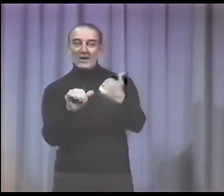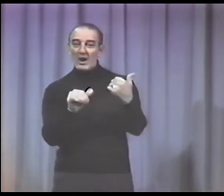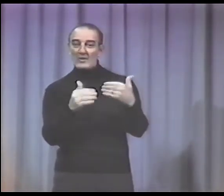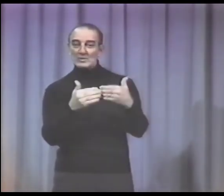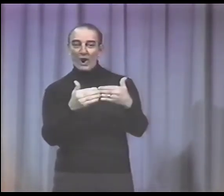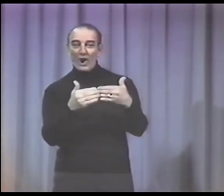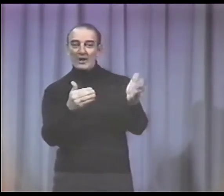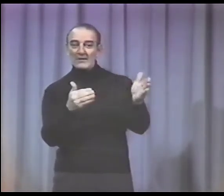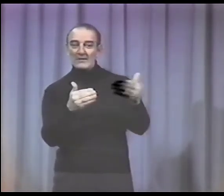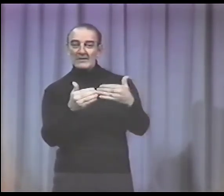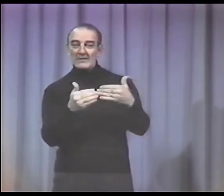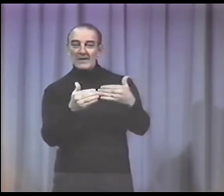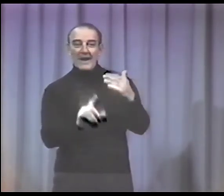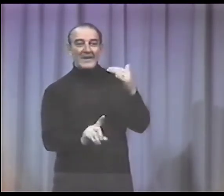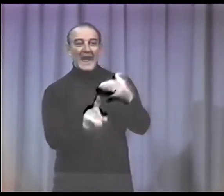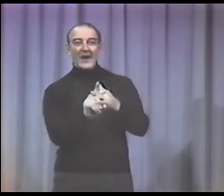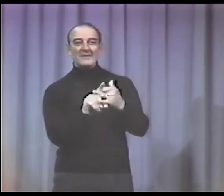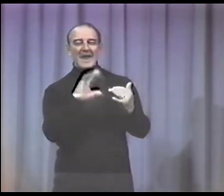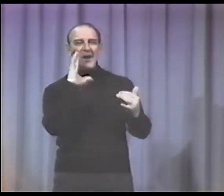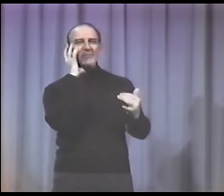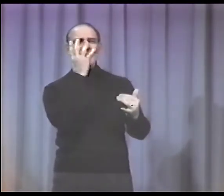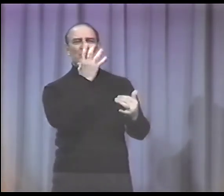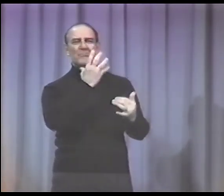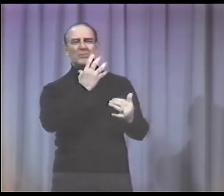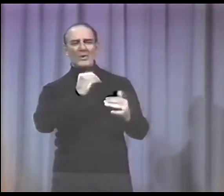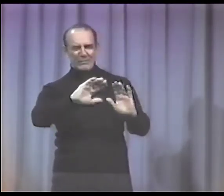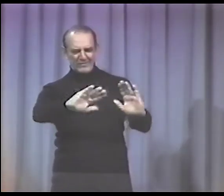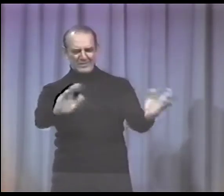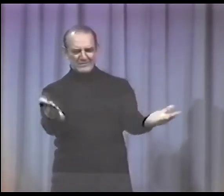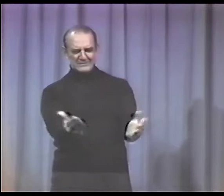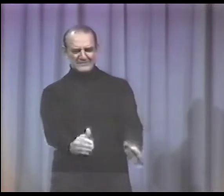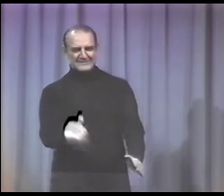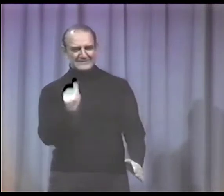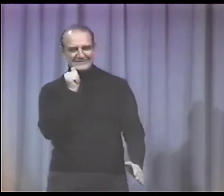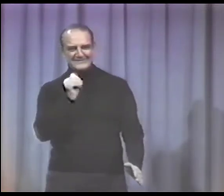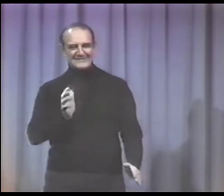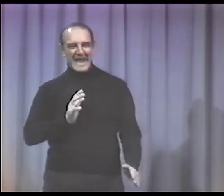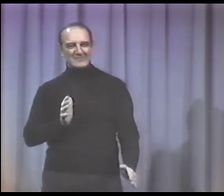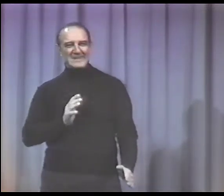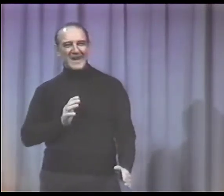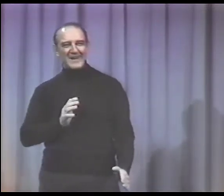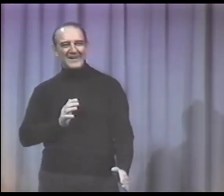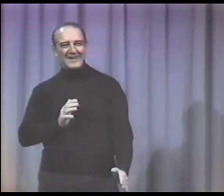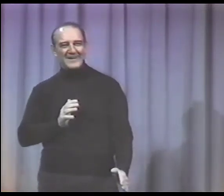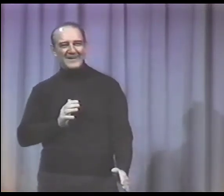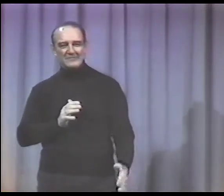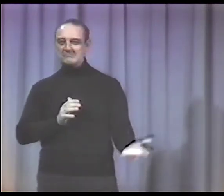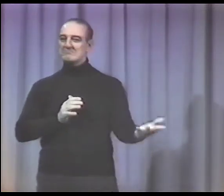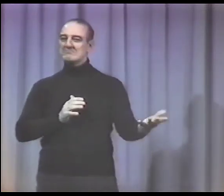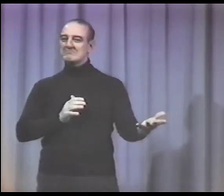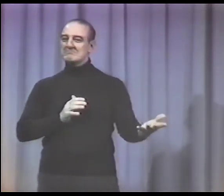chose the other door and out came the beautiful damsel,